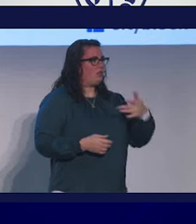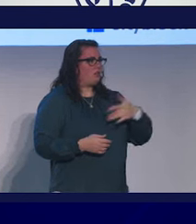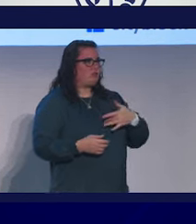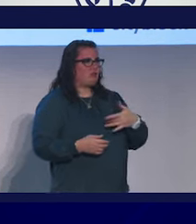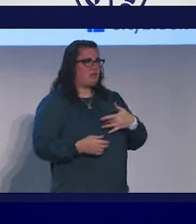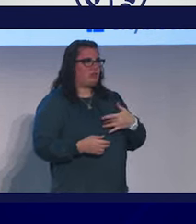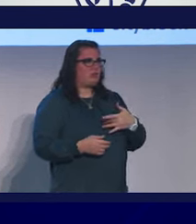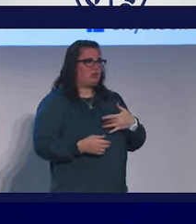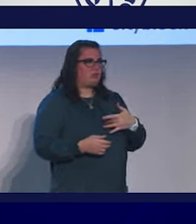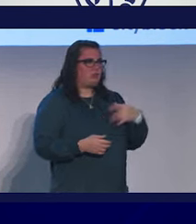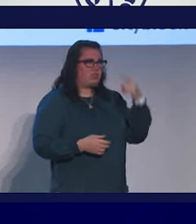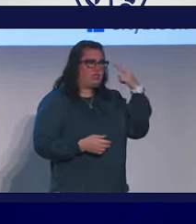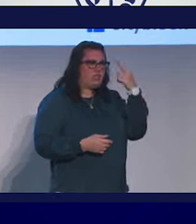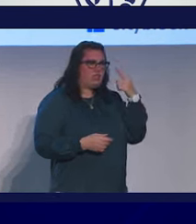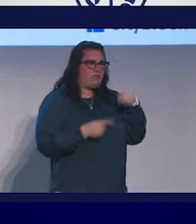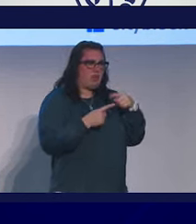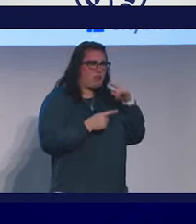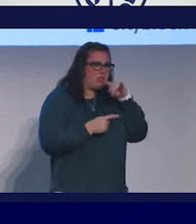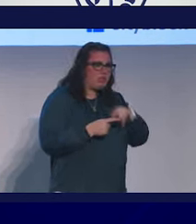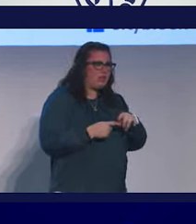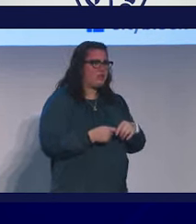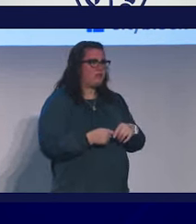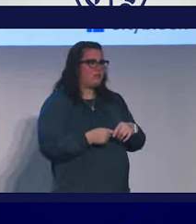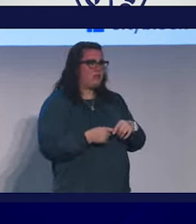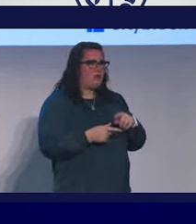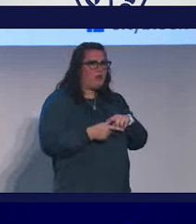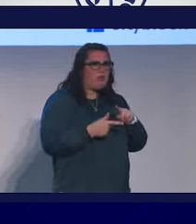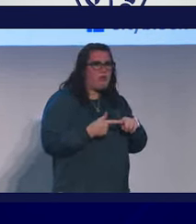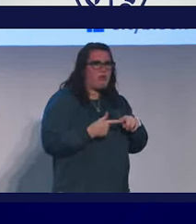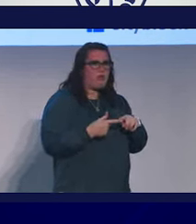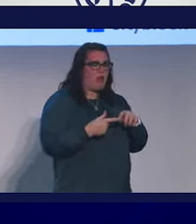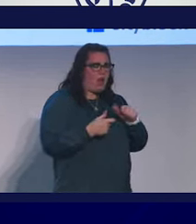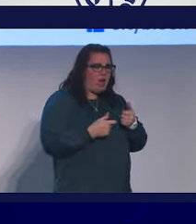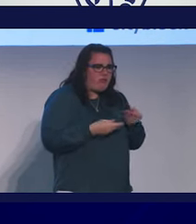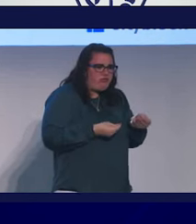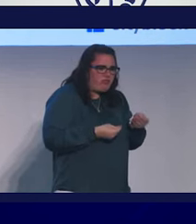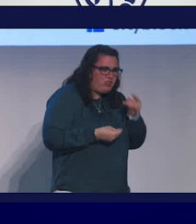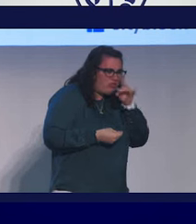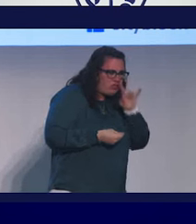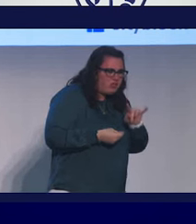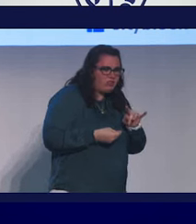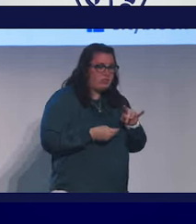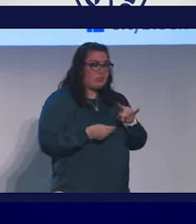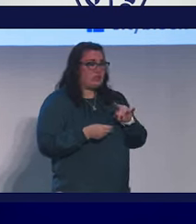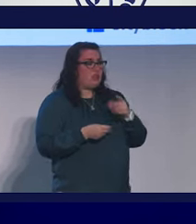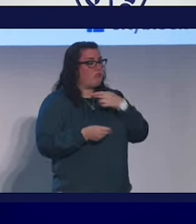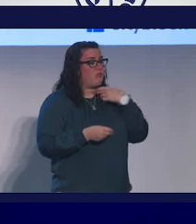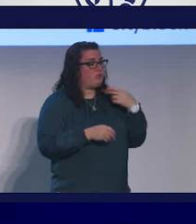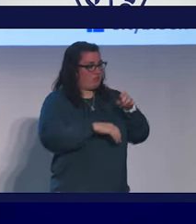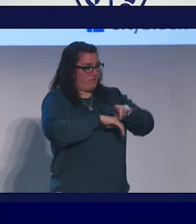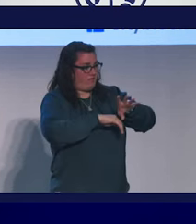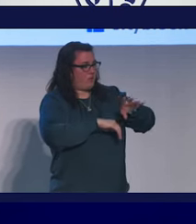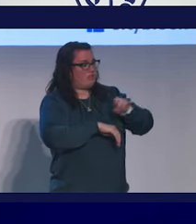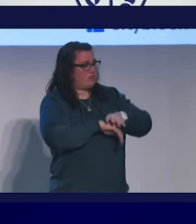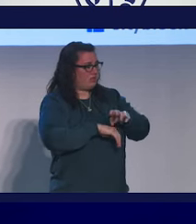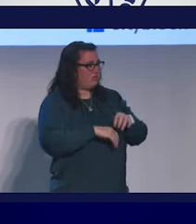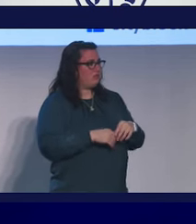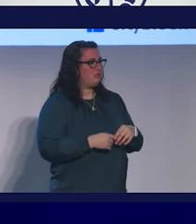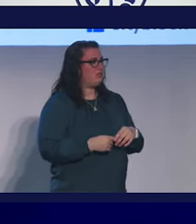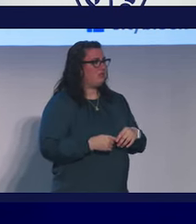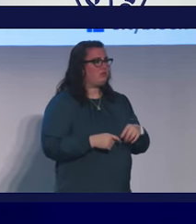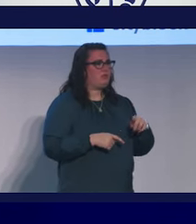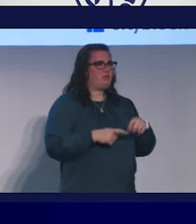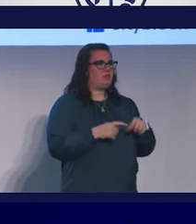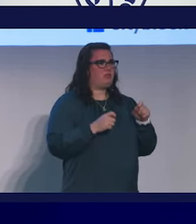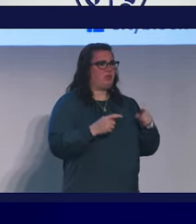she's trying to get home to her kids or to work a job so she can feed them. She's at risk for eviction. She's living on the precipice. You can't spend